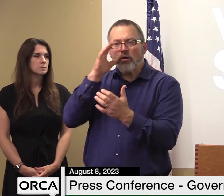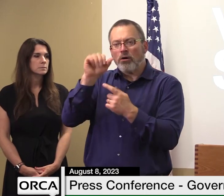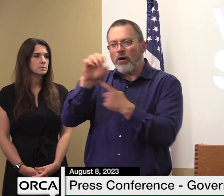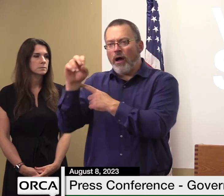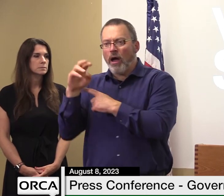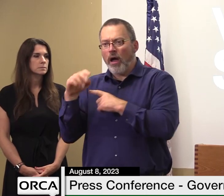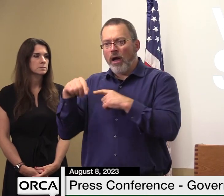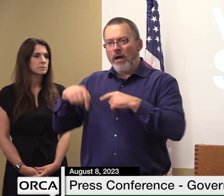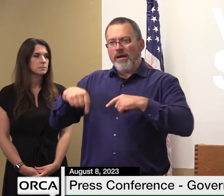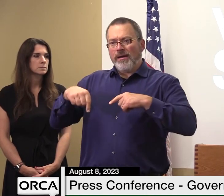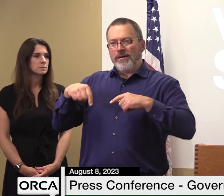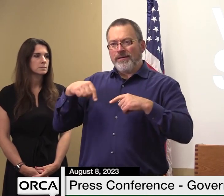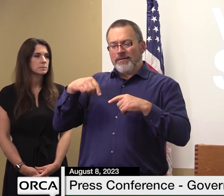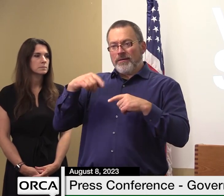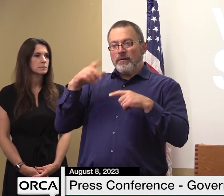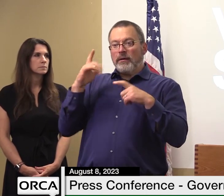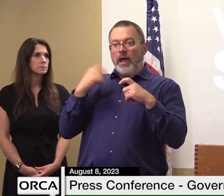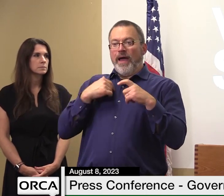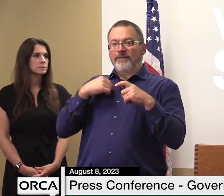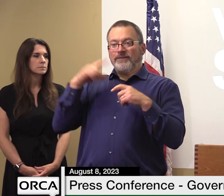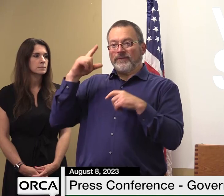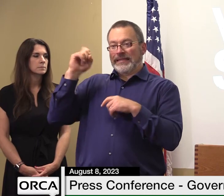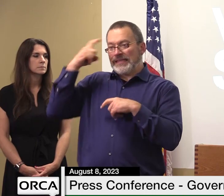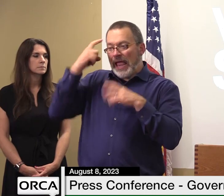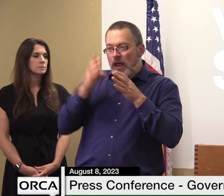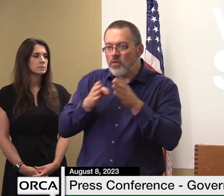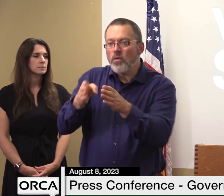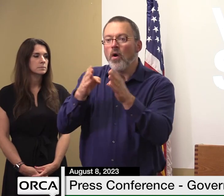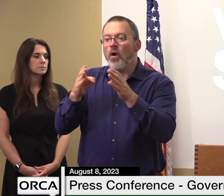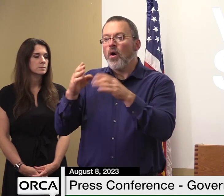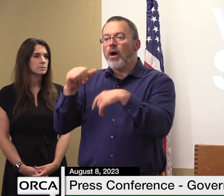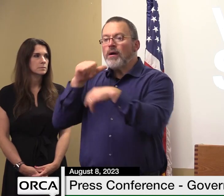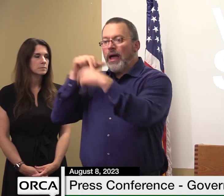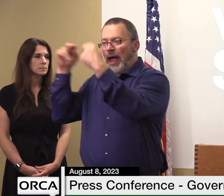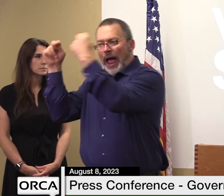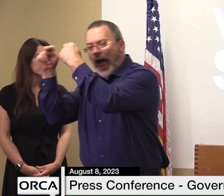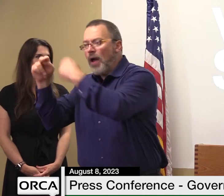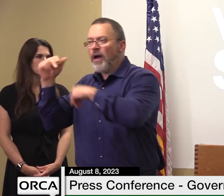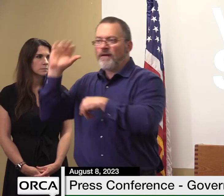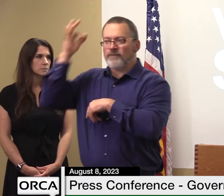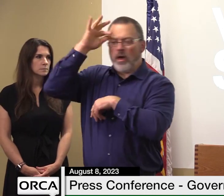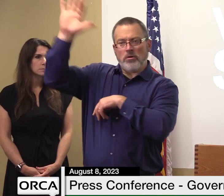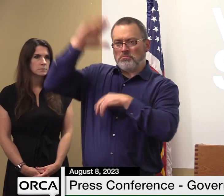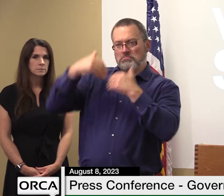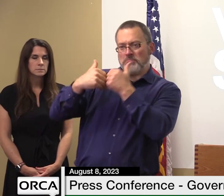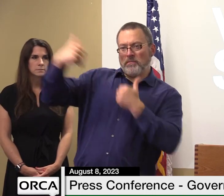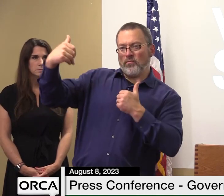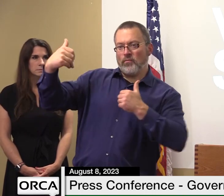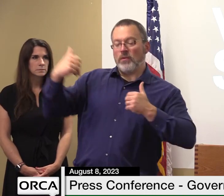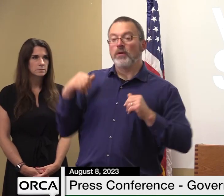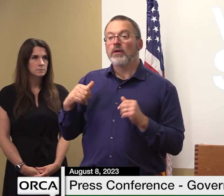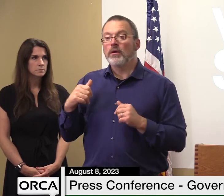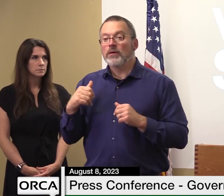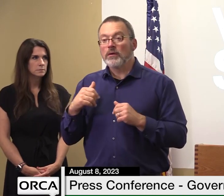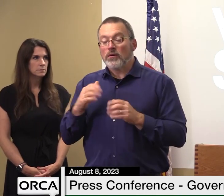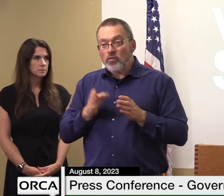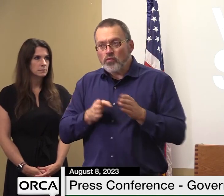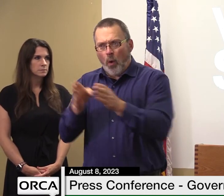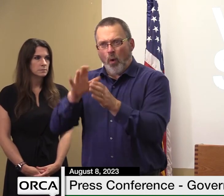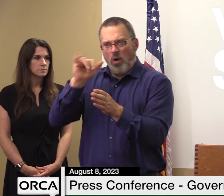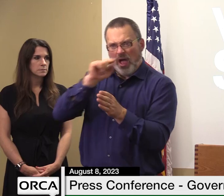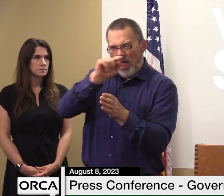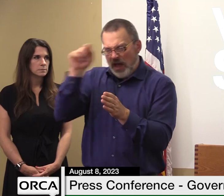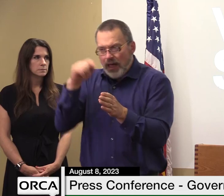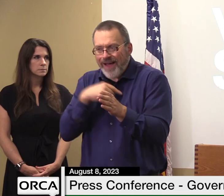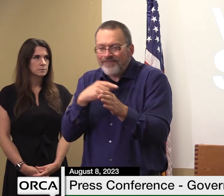roads but we have we know there are many municipal roads that were hard hit as well and now that we're catching up